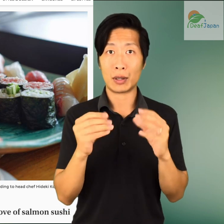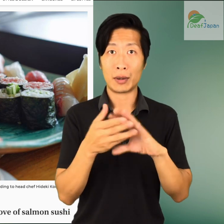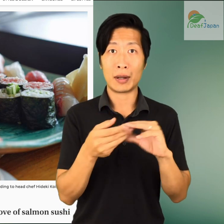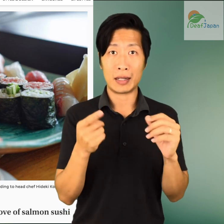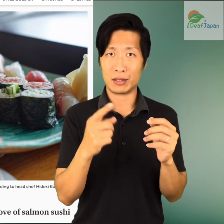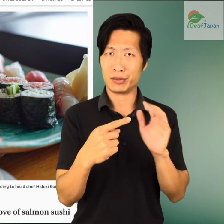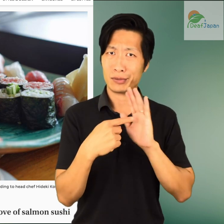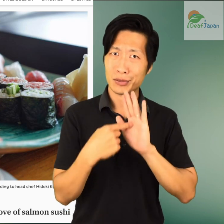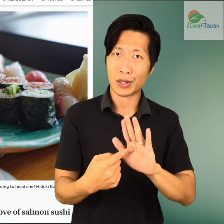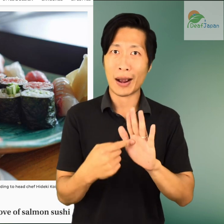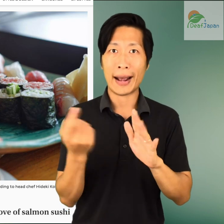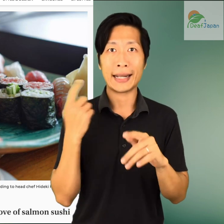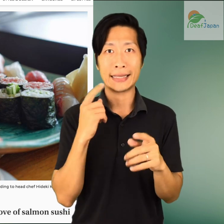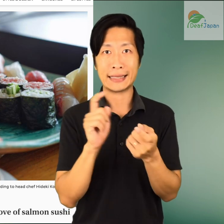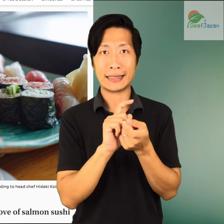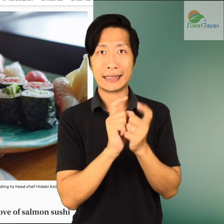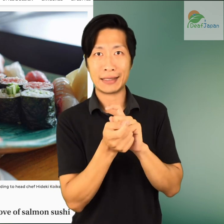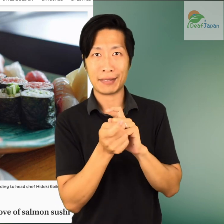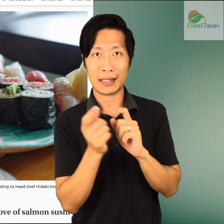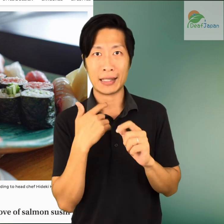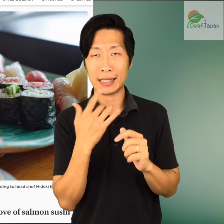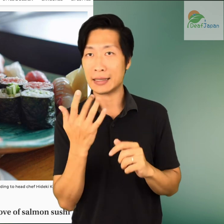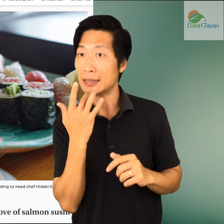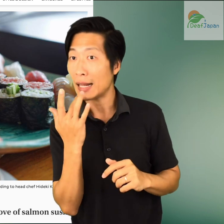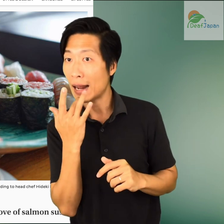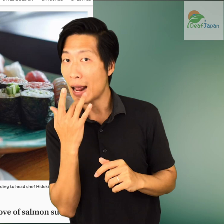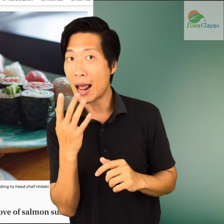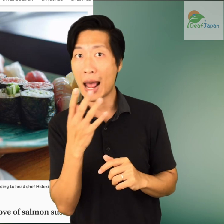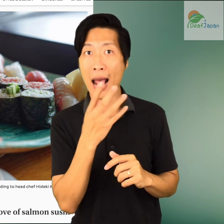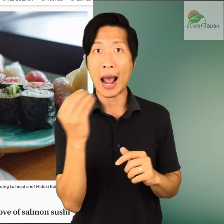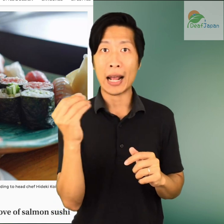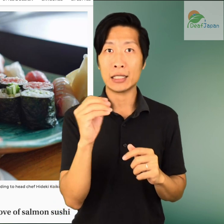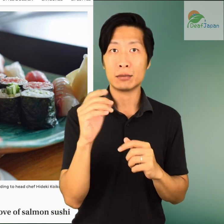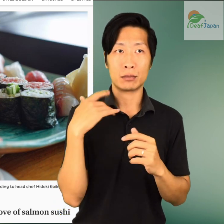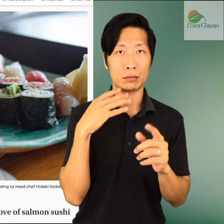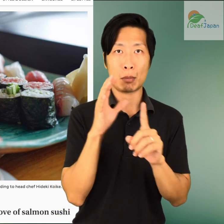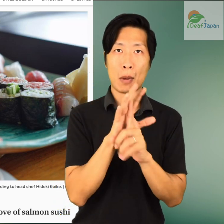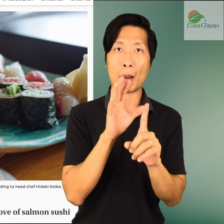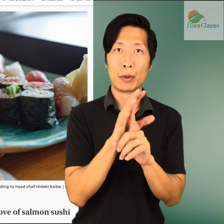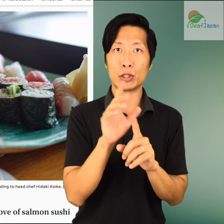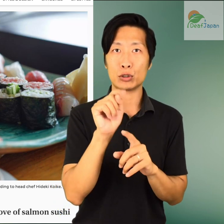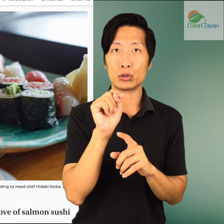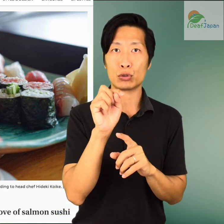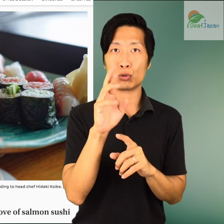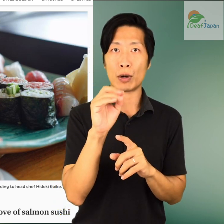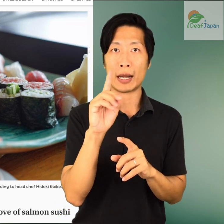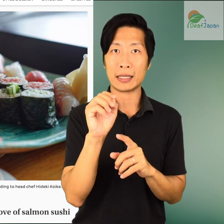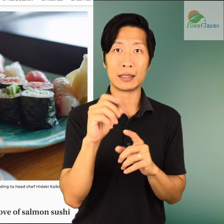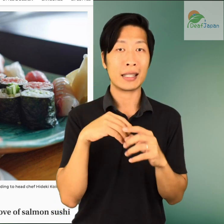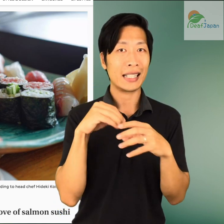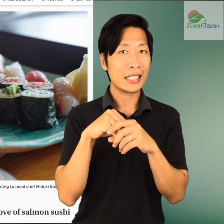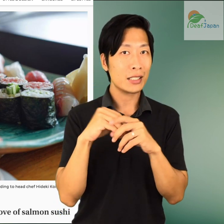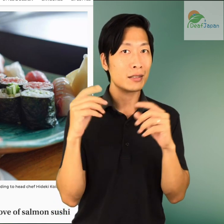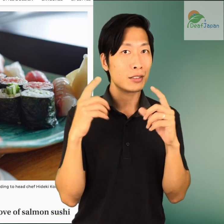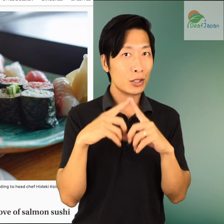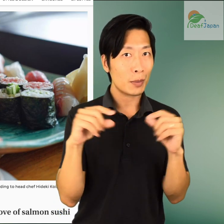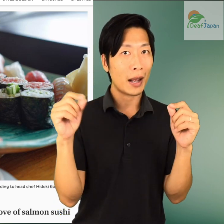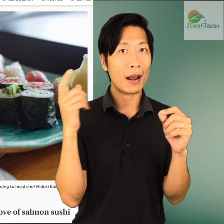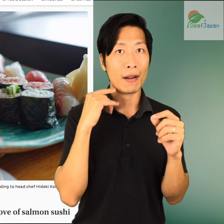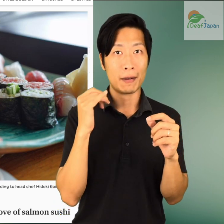an allegory of shifting taste trends across Japanese demographics and the opening of one of Japan's most